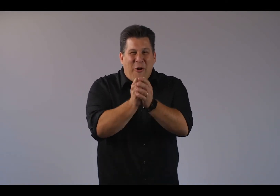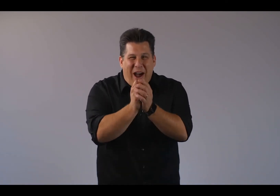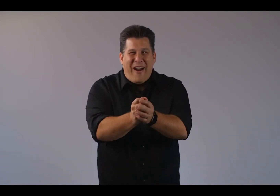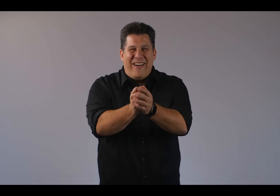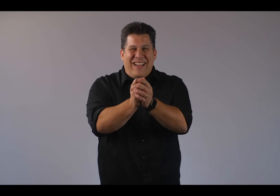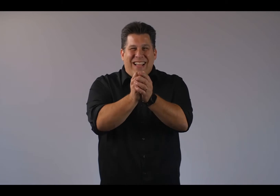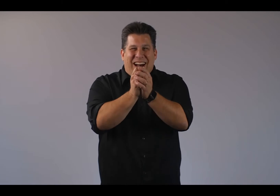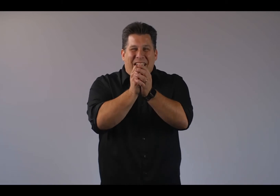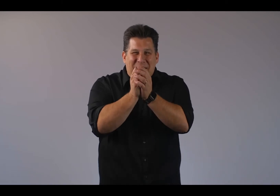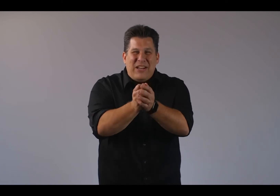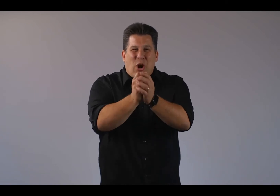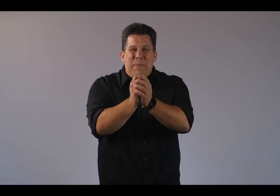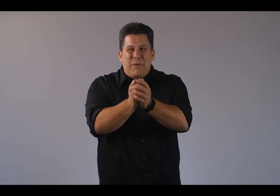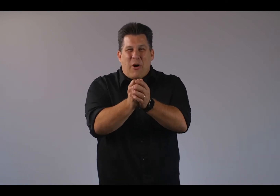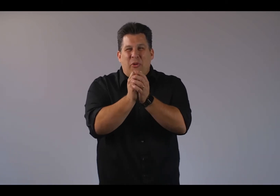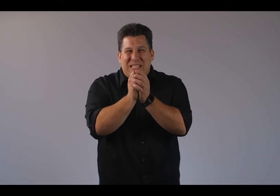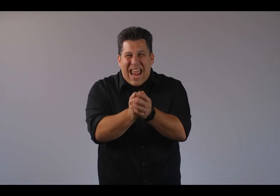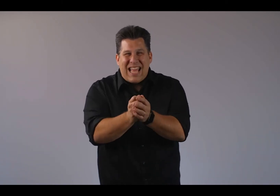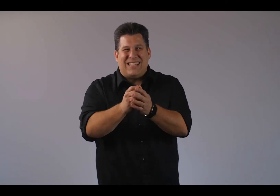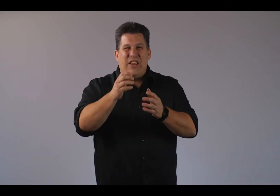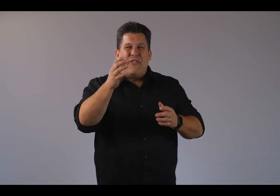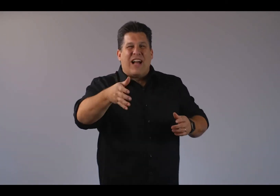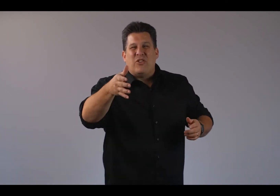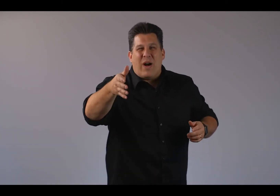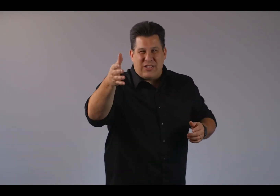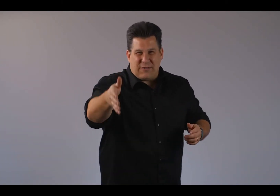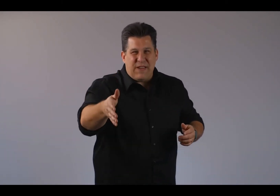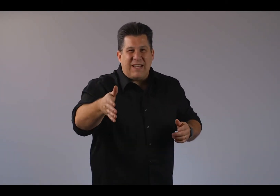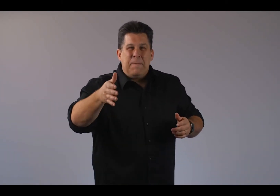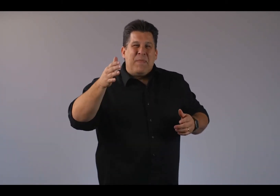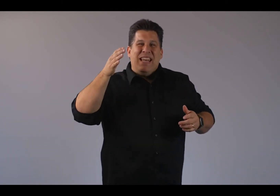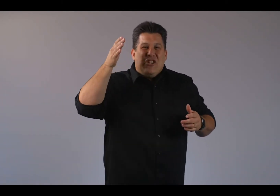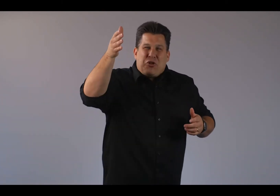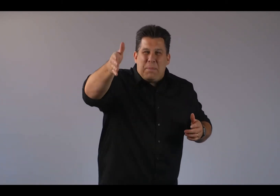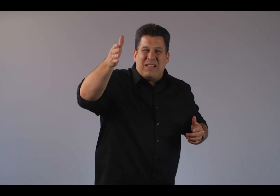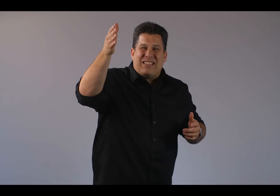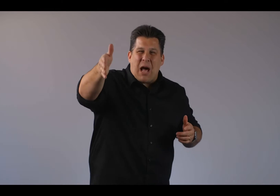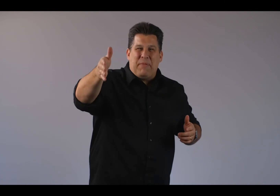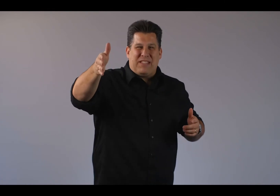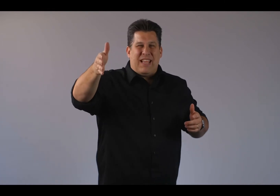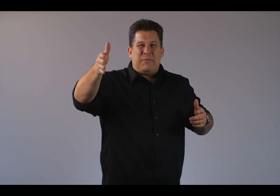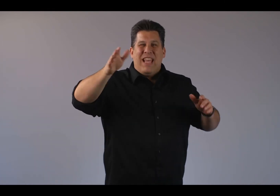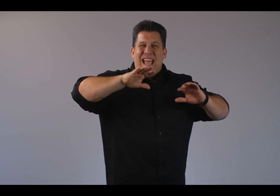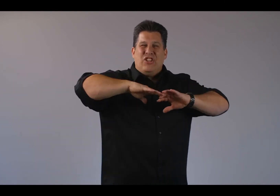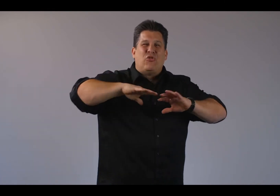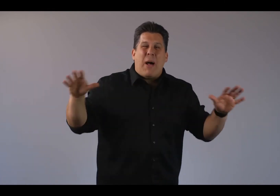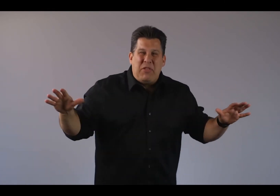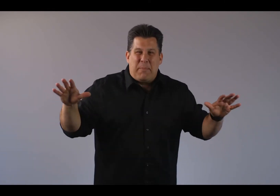hard on not dropping the bulb from his hands that he forgot to watch his feet and he tripped at the top of the steps and dropped the